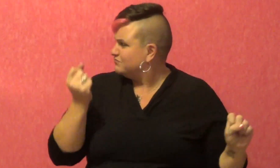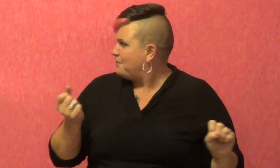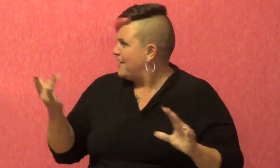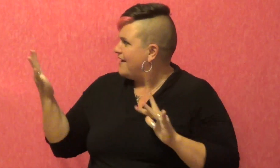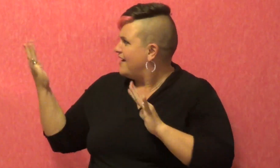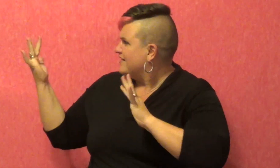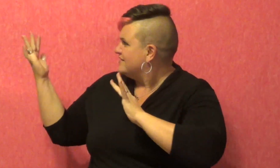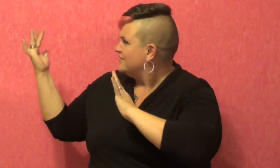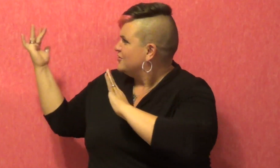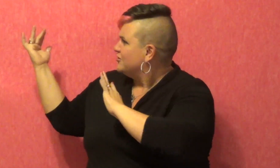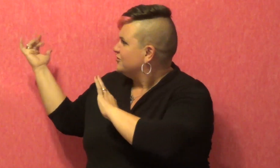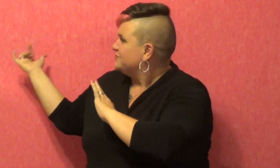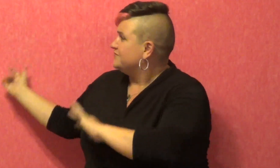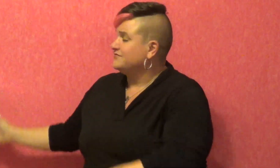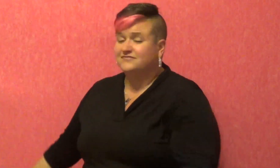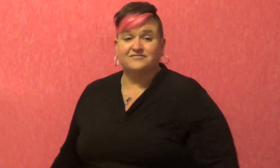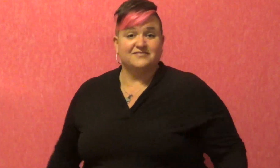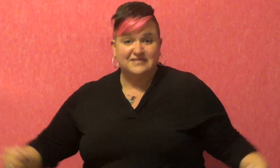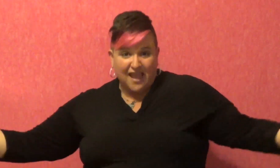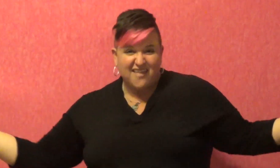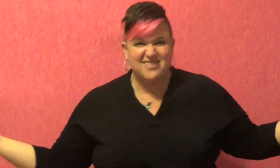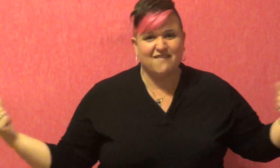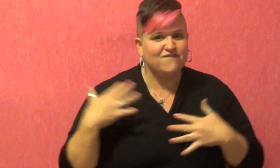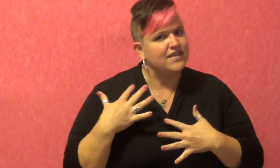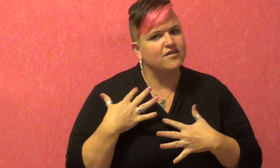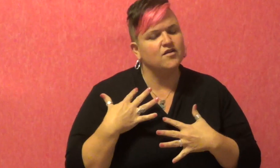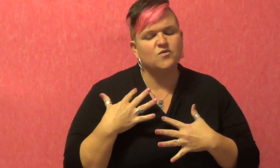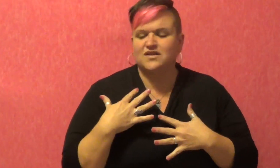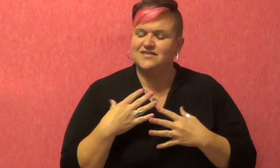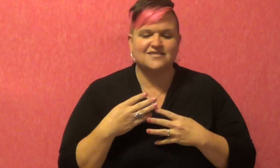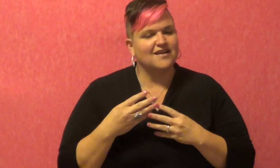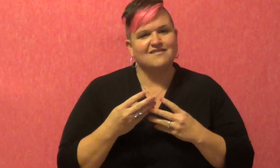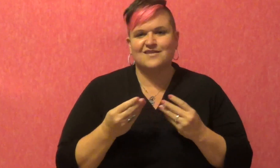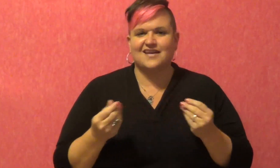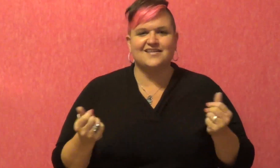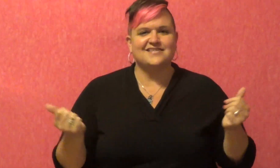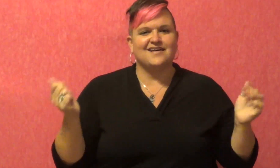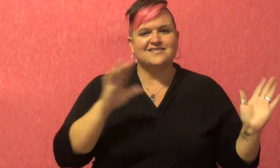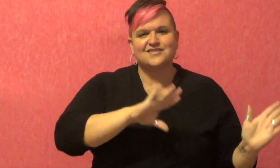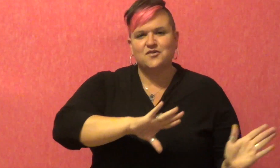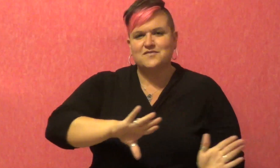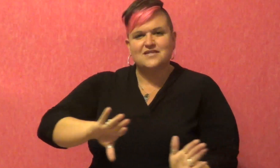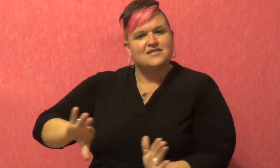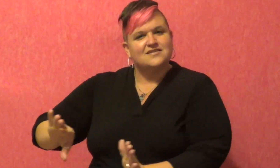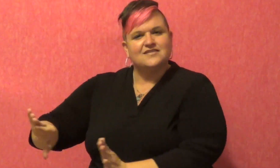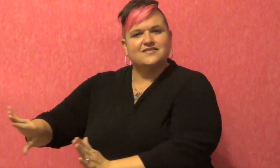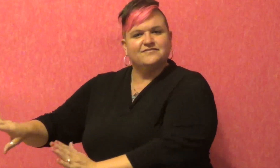miles behind her And the fear is now a docile beast